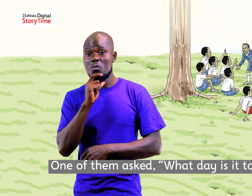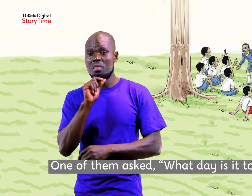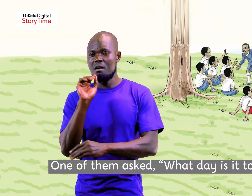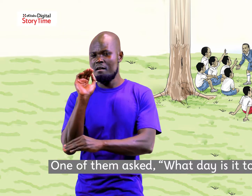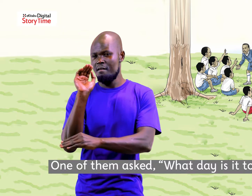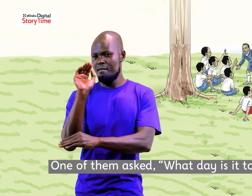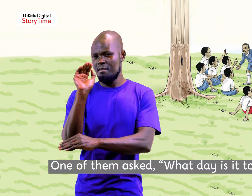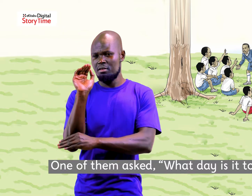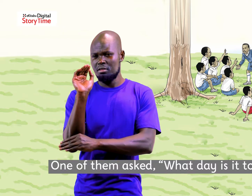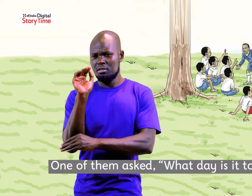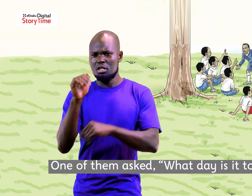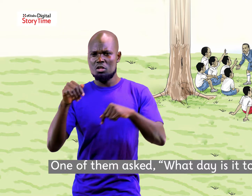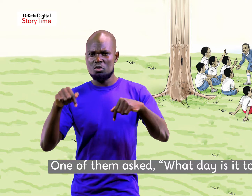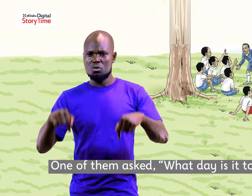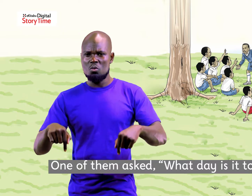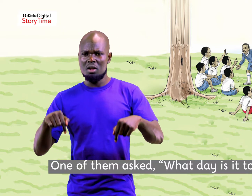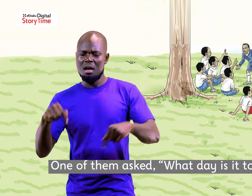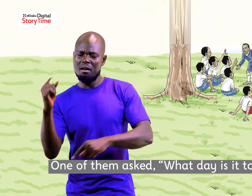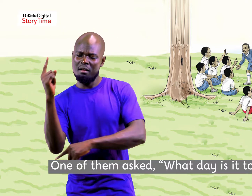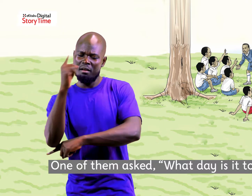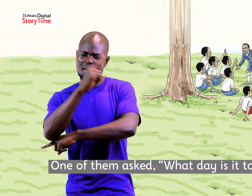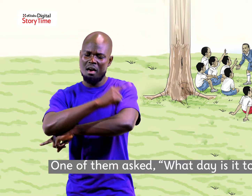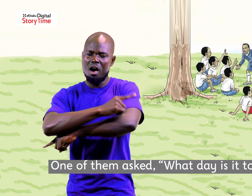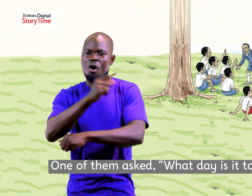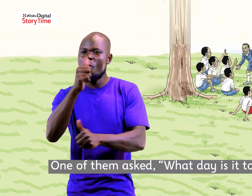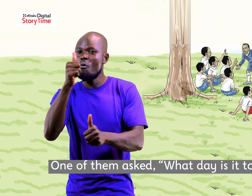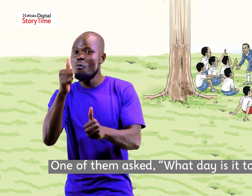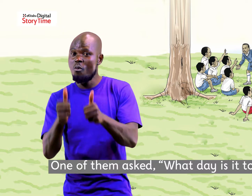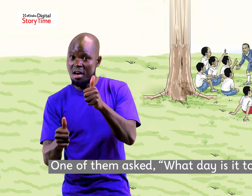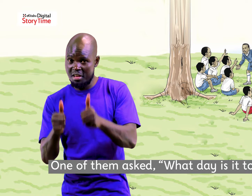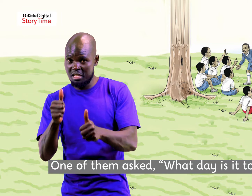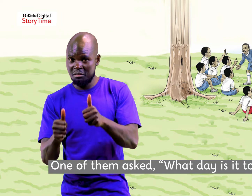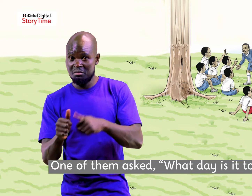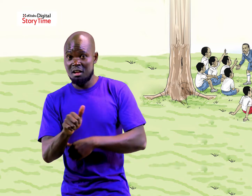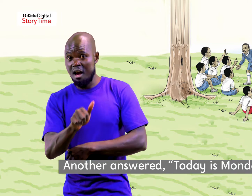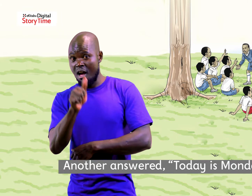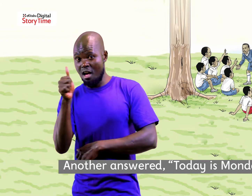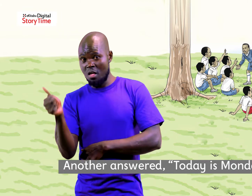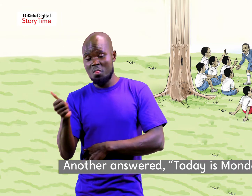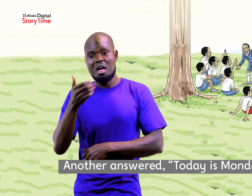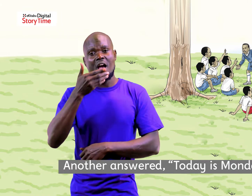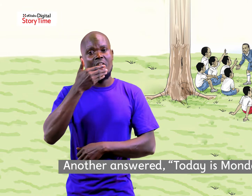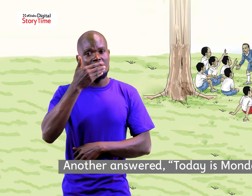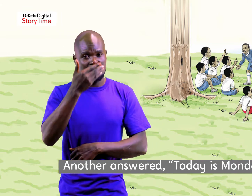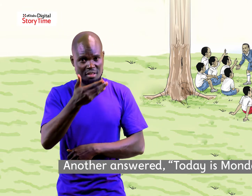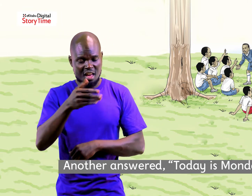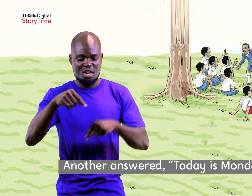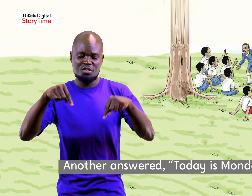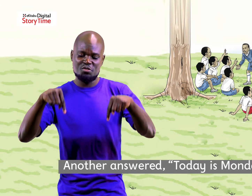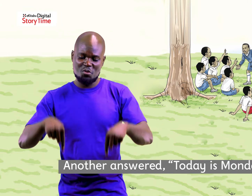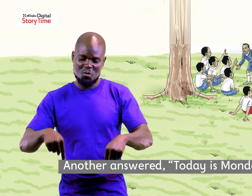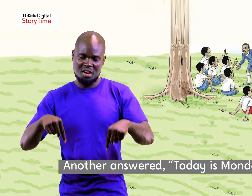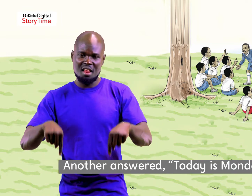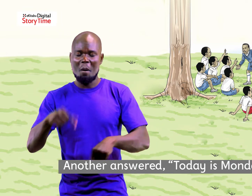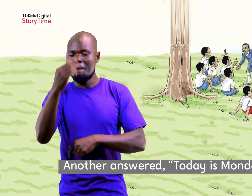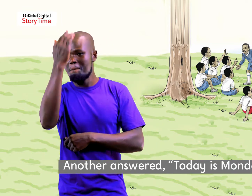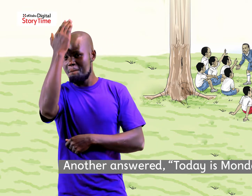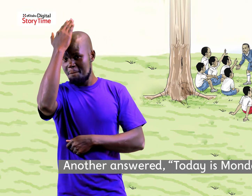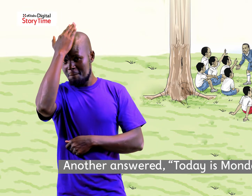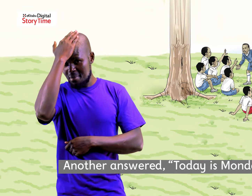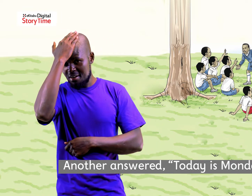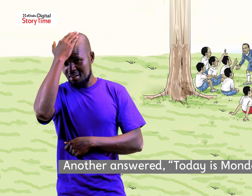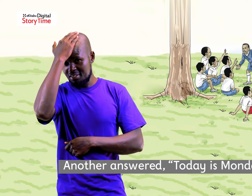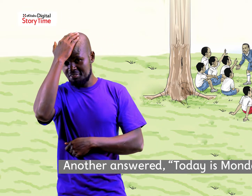one of them asked what day is it today another answered today is